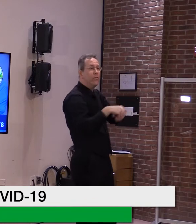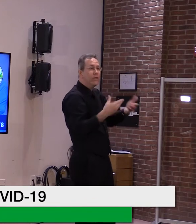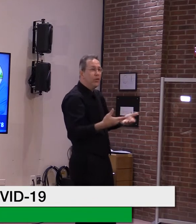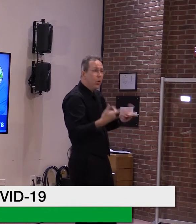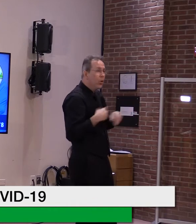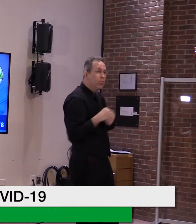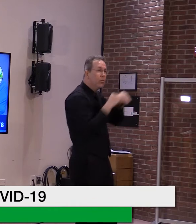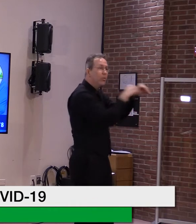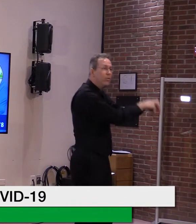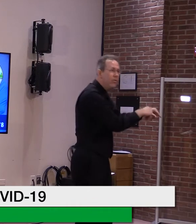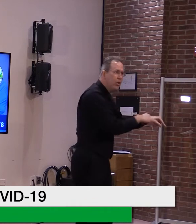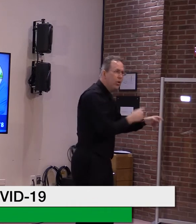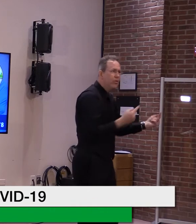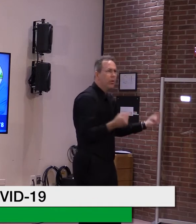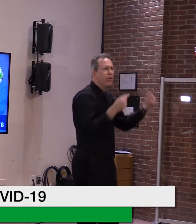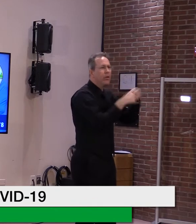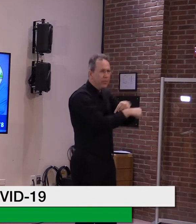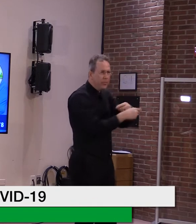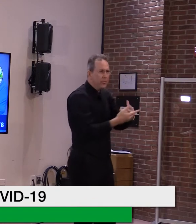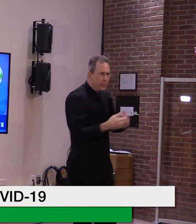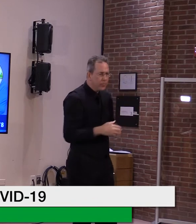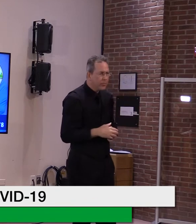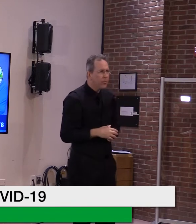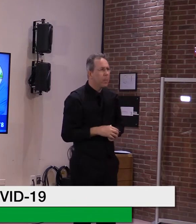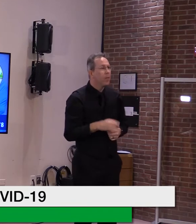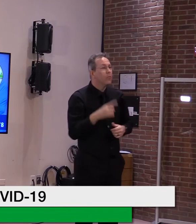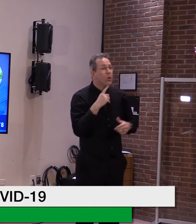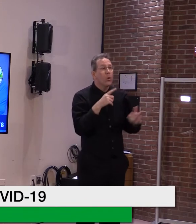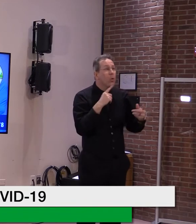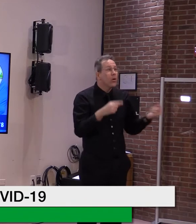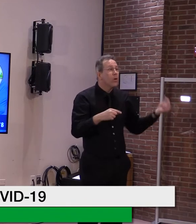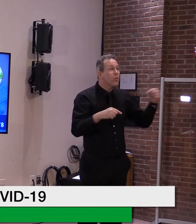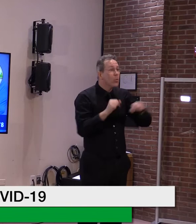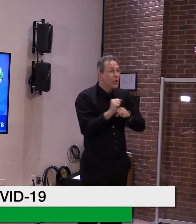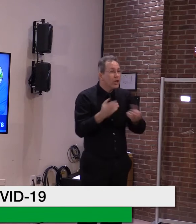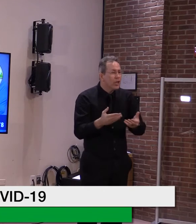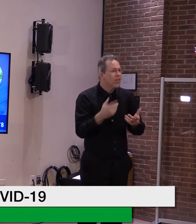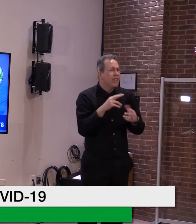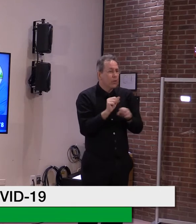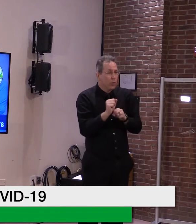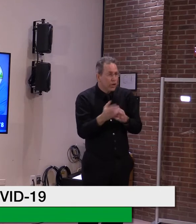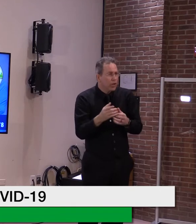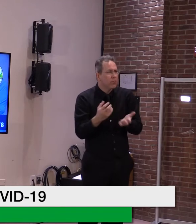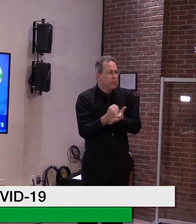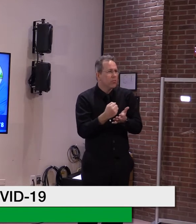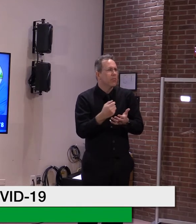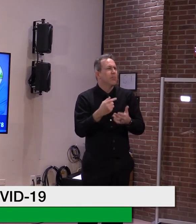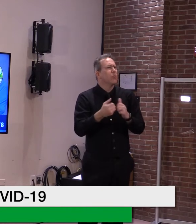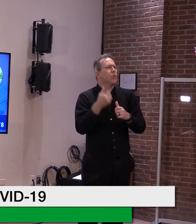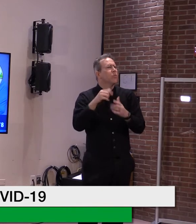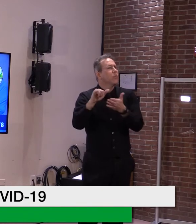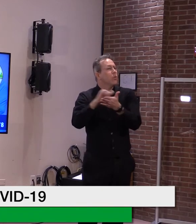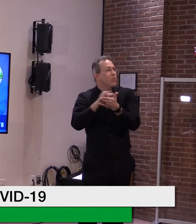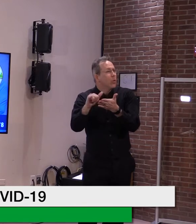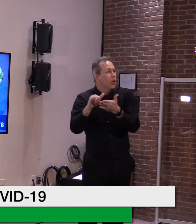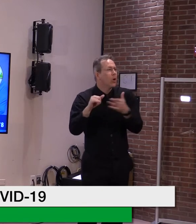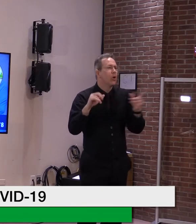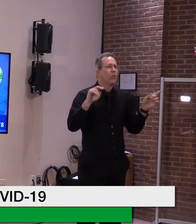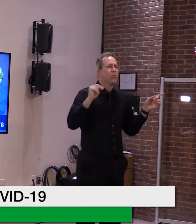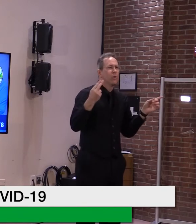New Hampshire and New York primarily, um, where the residents commuted to New York to work in healthcare,